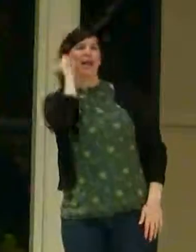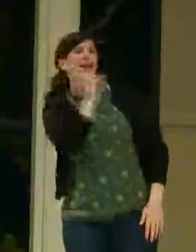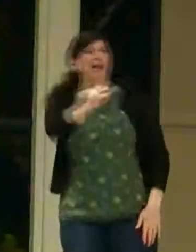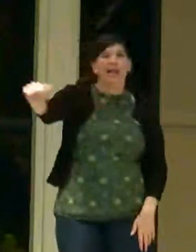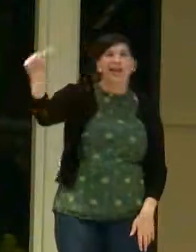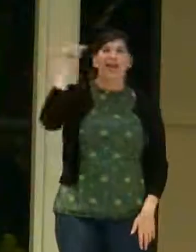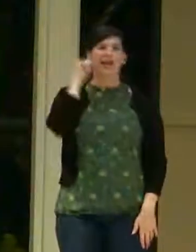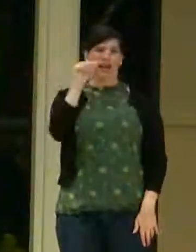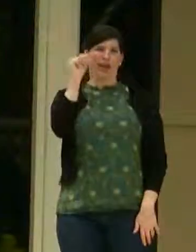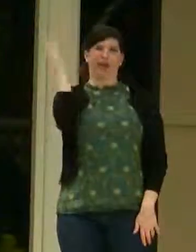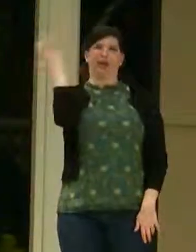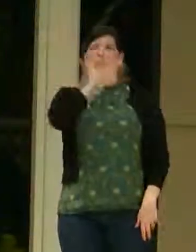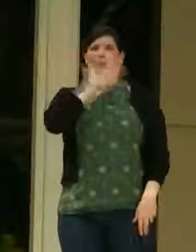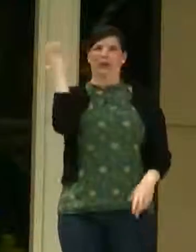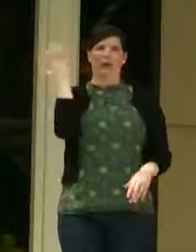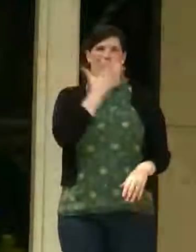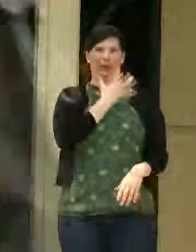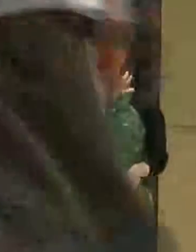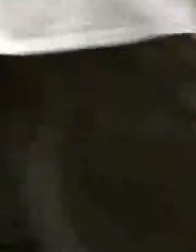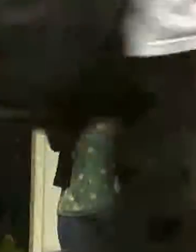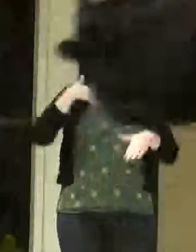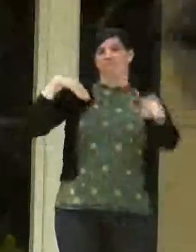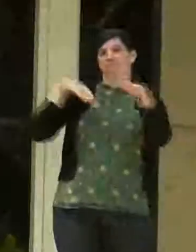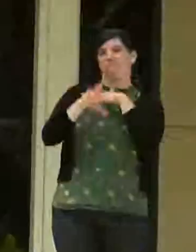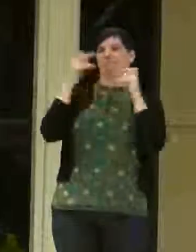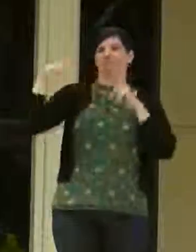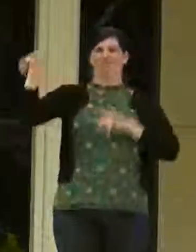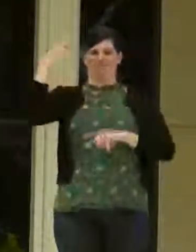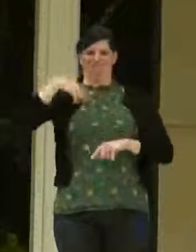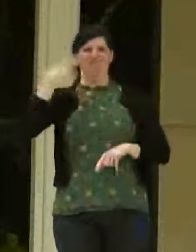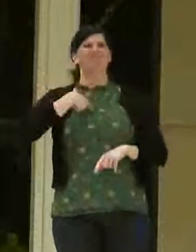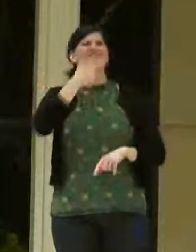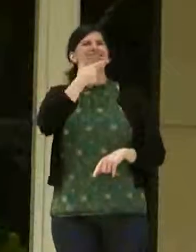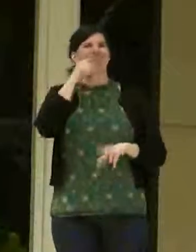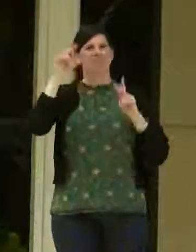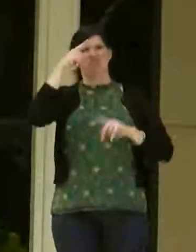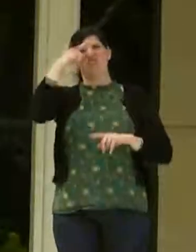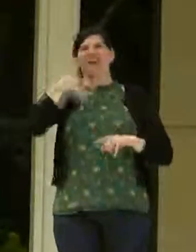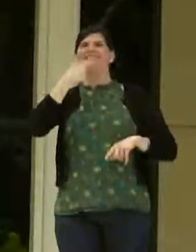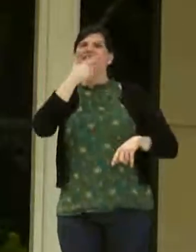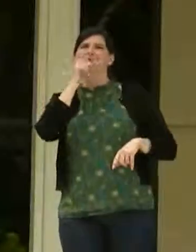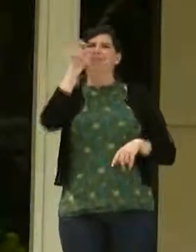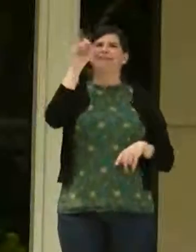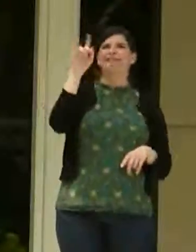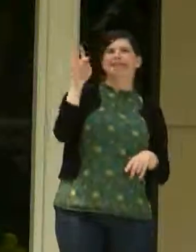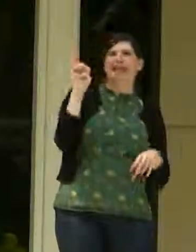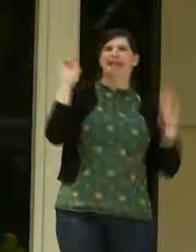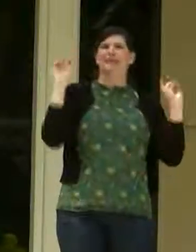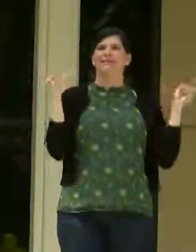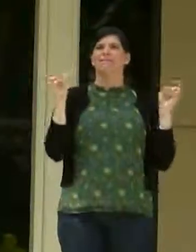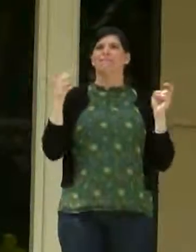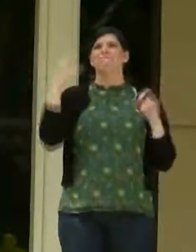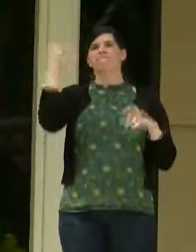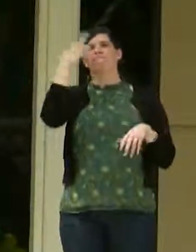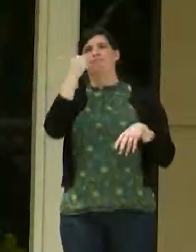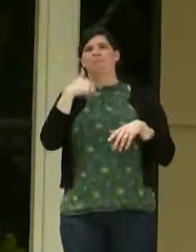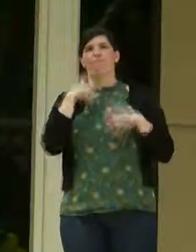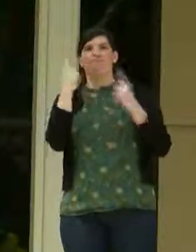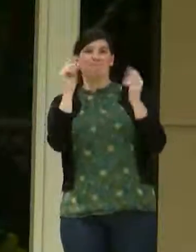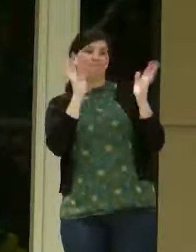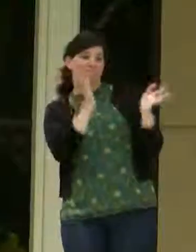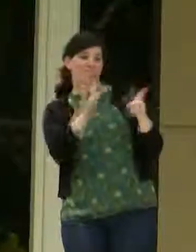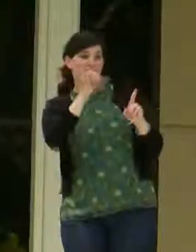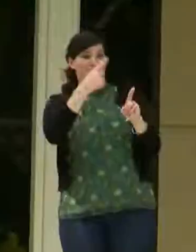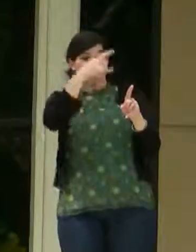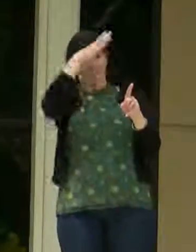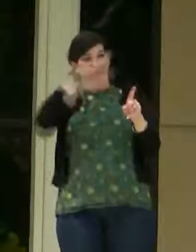I walked through the door and they thought I was this big, dykey lesbian. And it was hilarious because I kept trying to talk to this one guy because I thought he